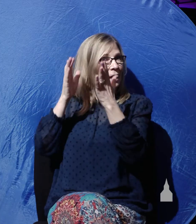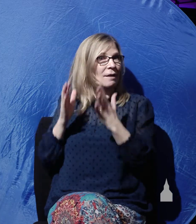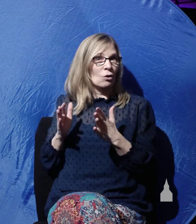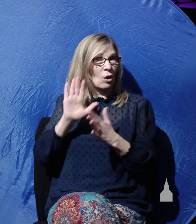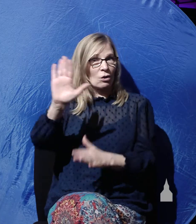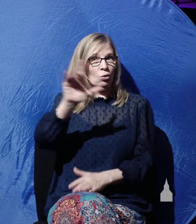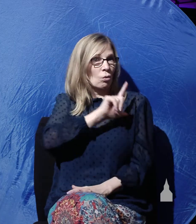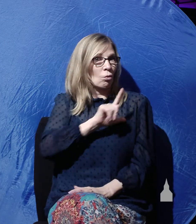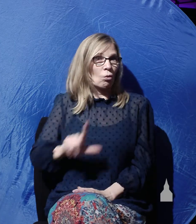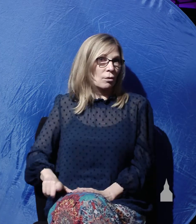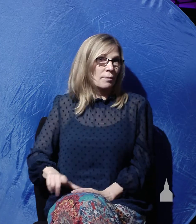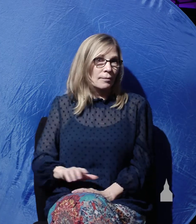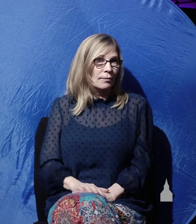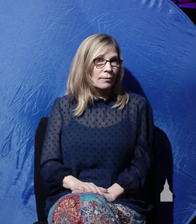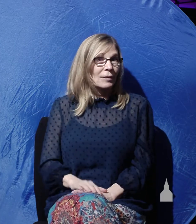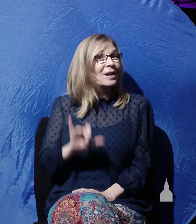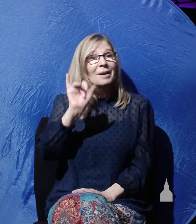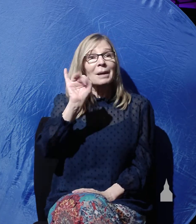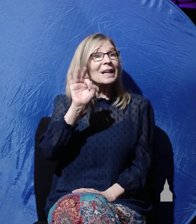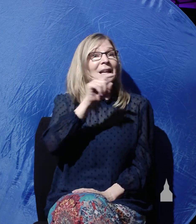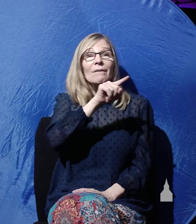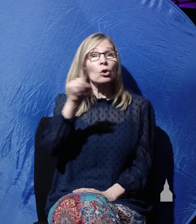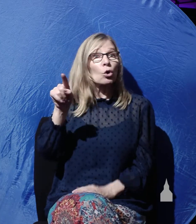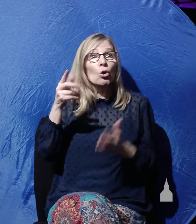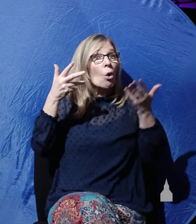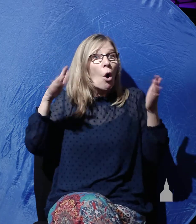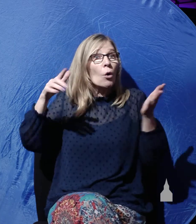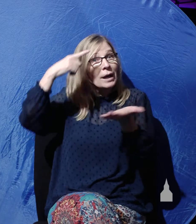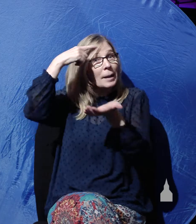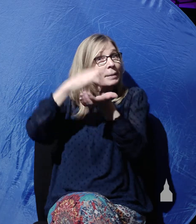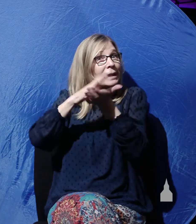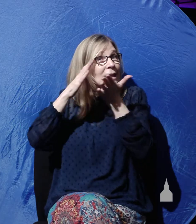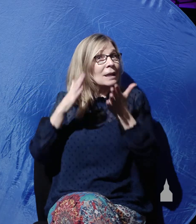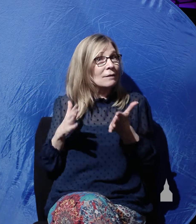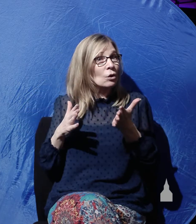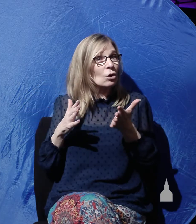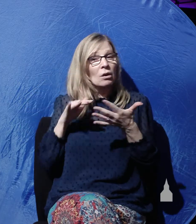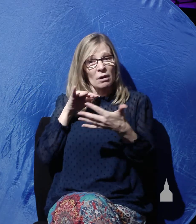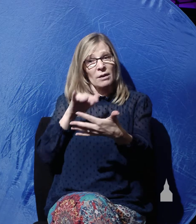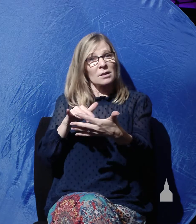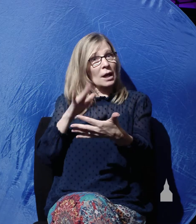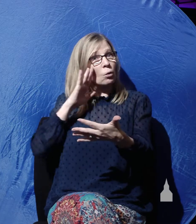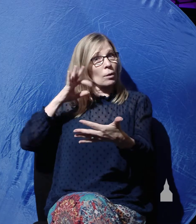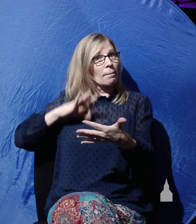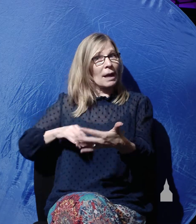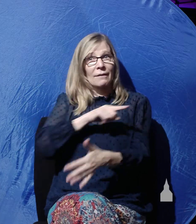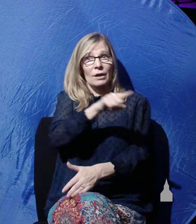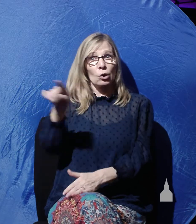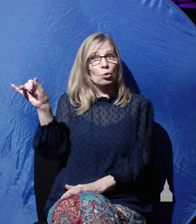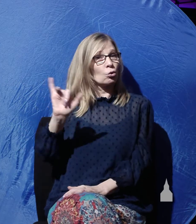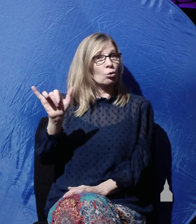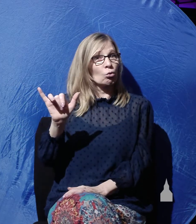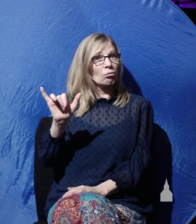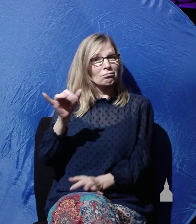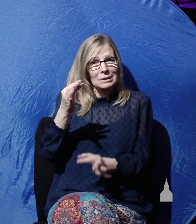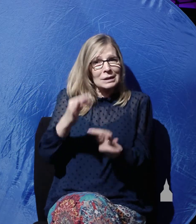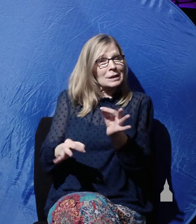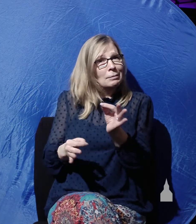your Lord. But if you already are a believer, then the study also is going to benefit you because it will simply strengthen your faith. It